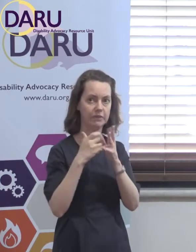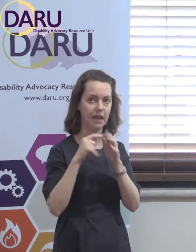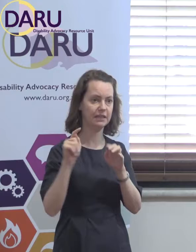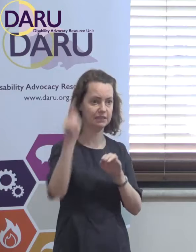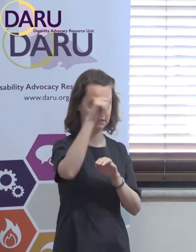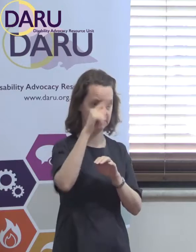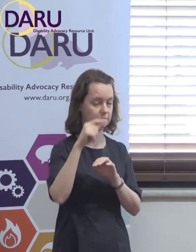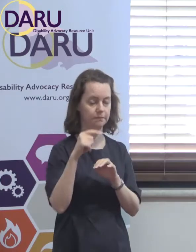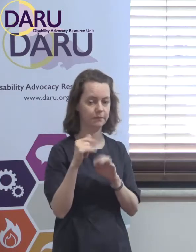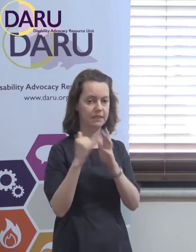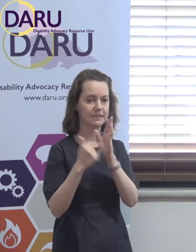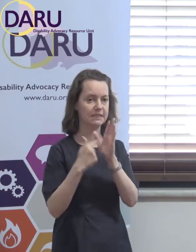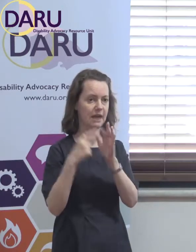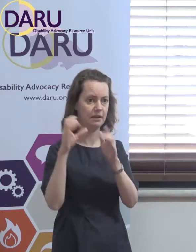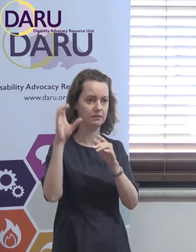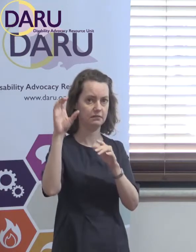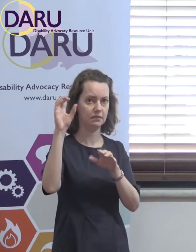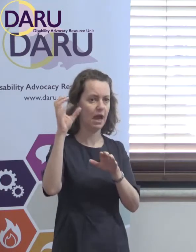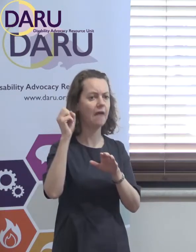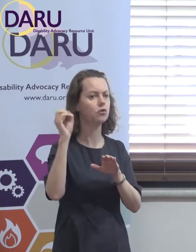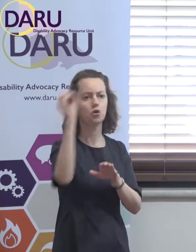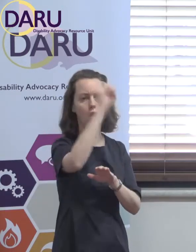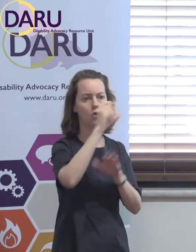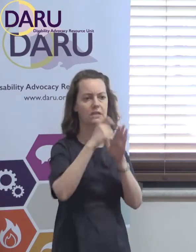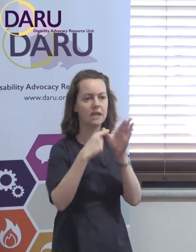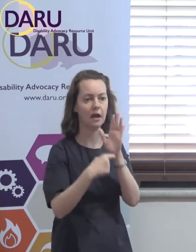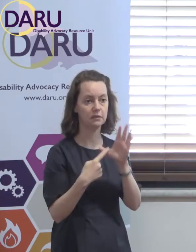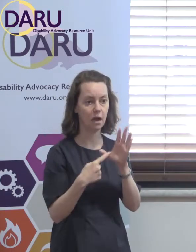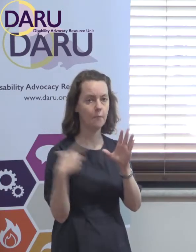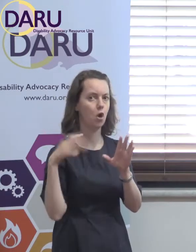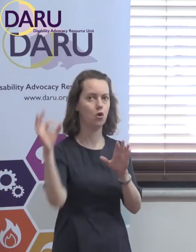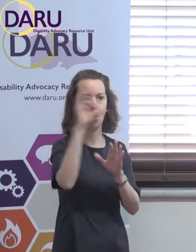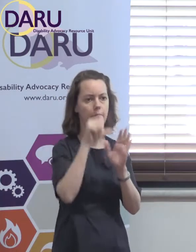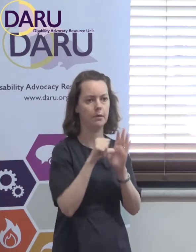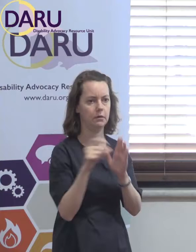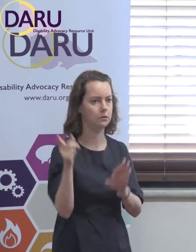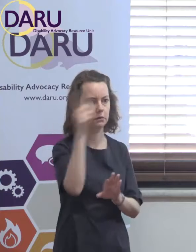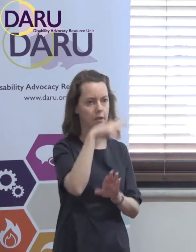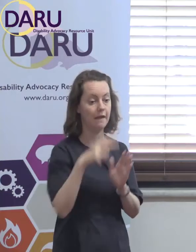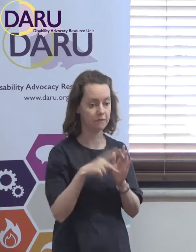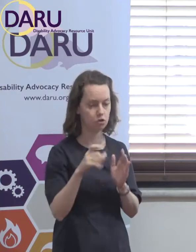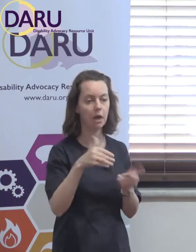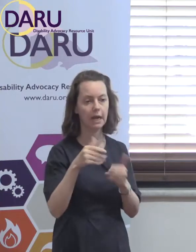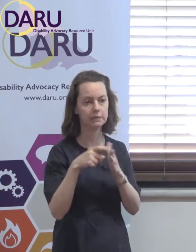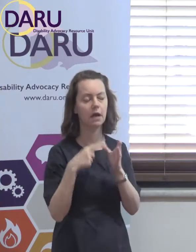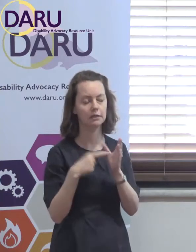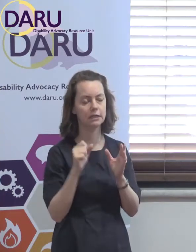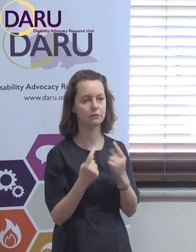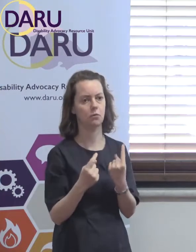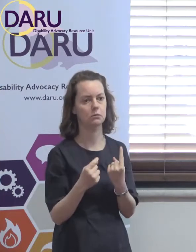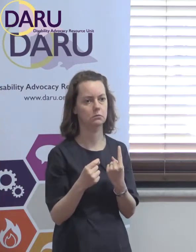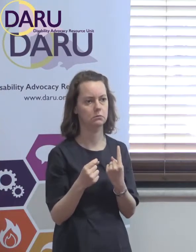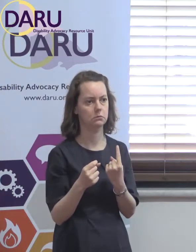advocacy sector, there is almost no data, because many of the states don't collect it at all. So, Victoria does collect quite a bit,